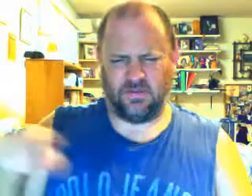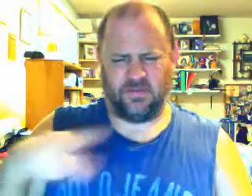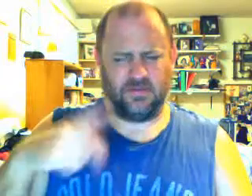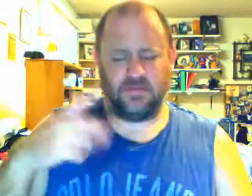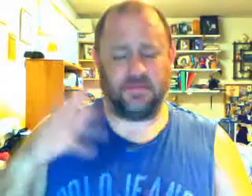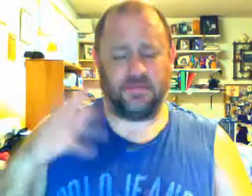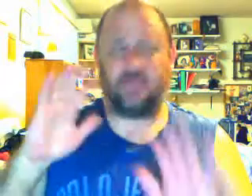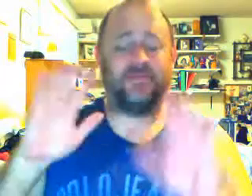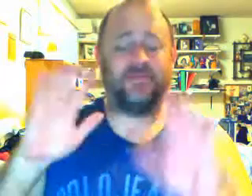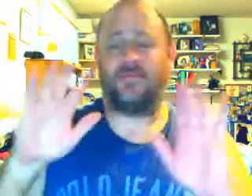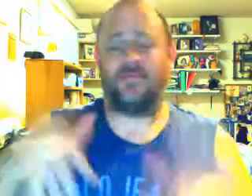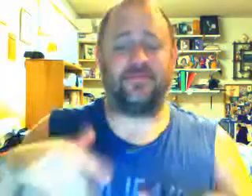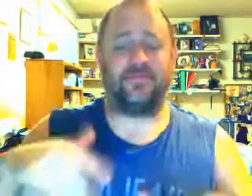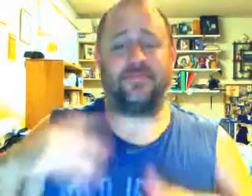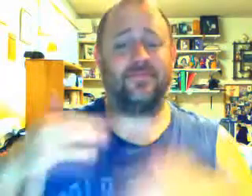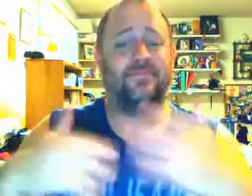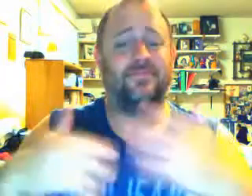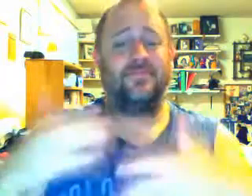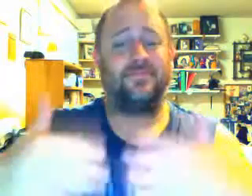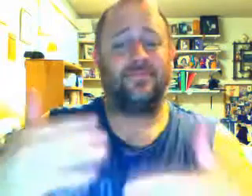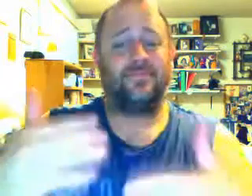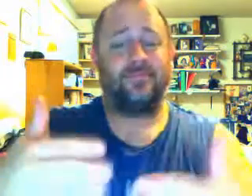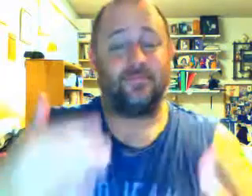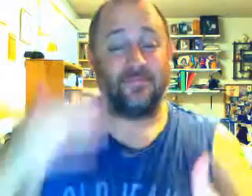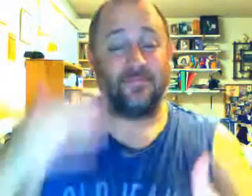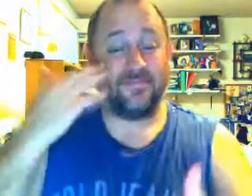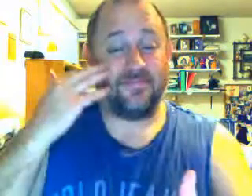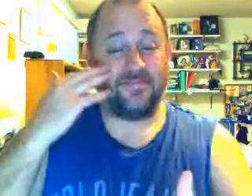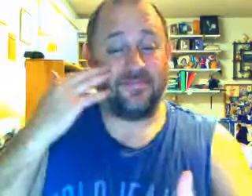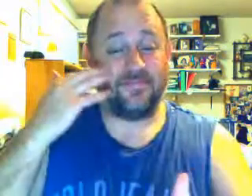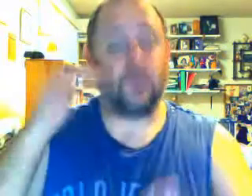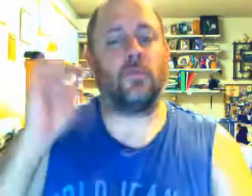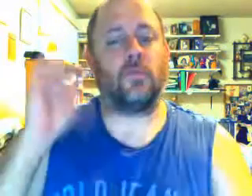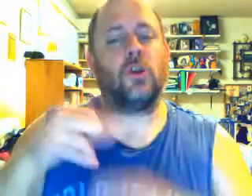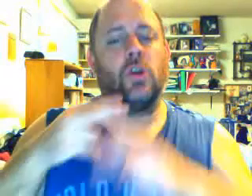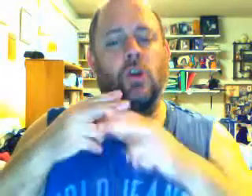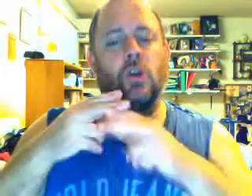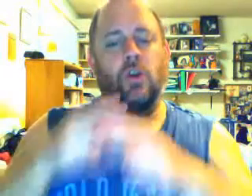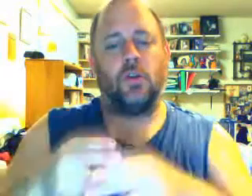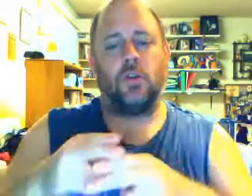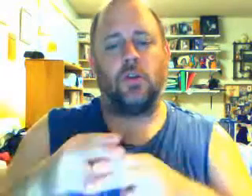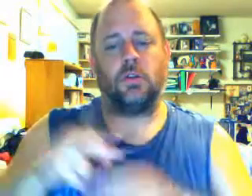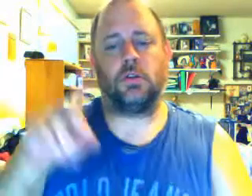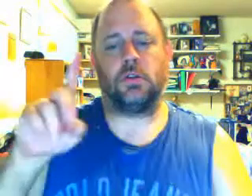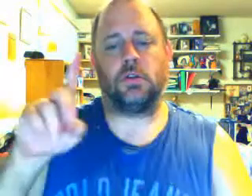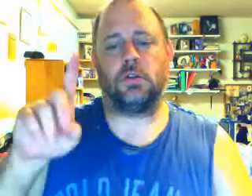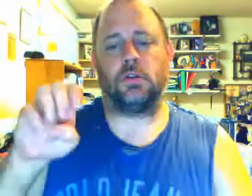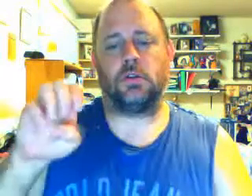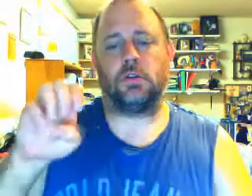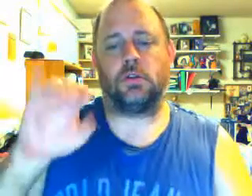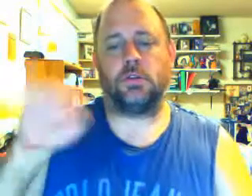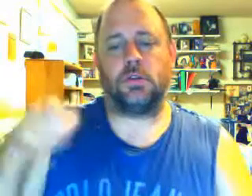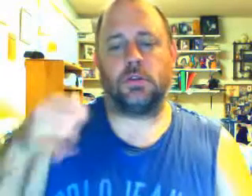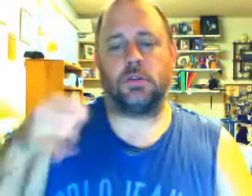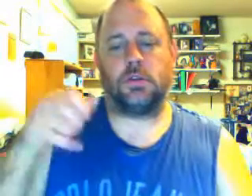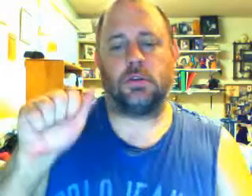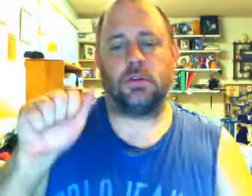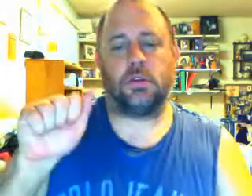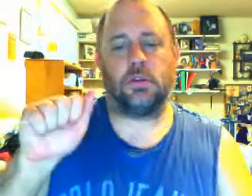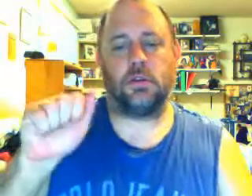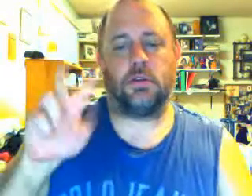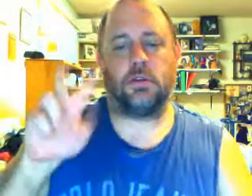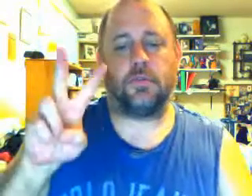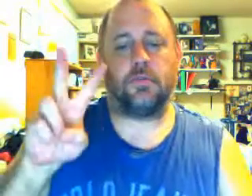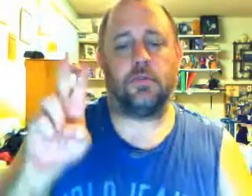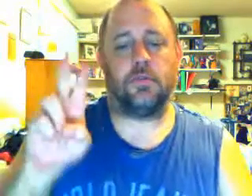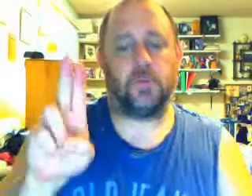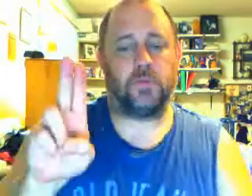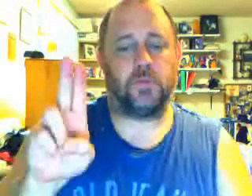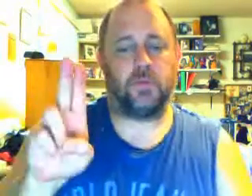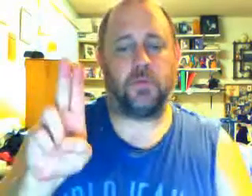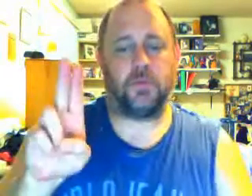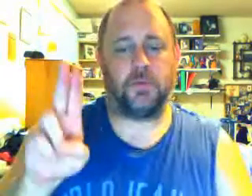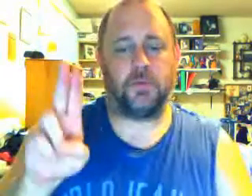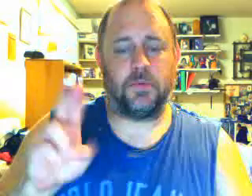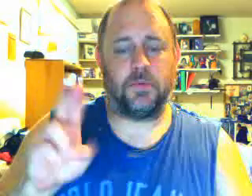mean by that? Well, when people feel vulnerable, they look at Jesus who's going to come in the clouds and right all the wrongs.